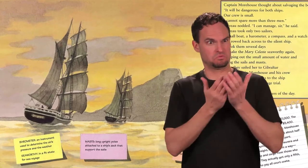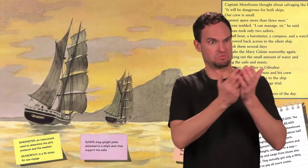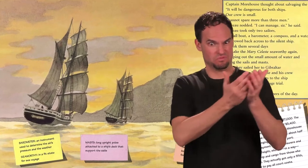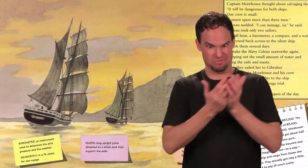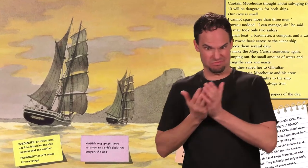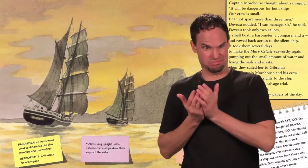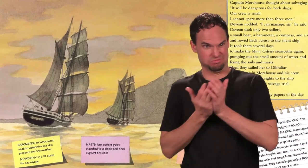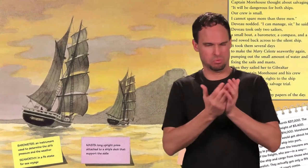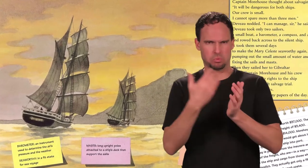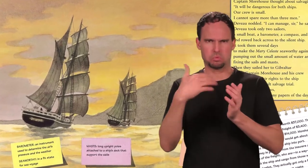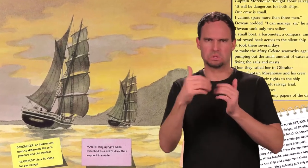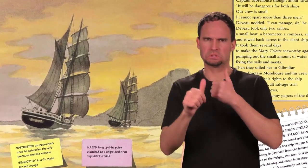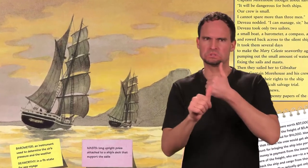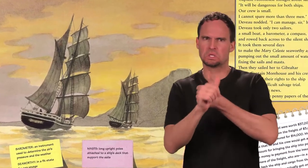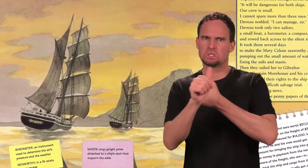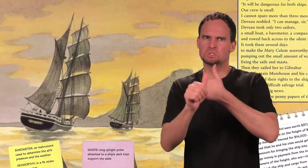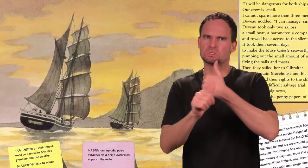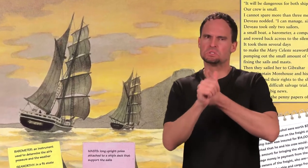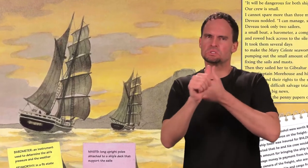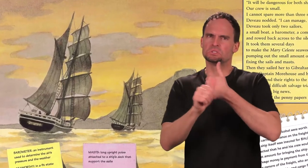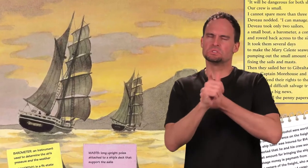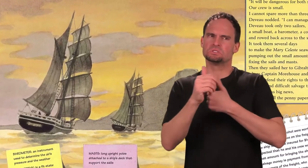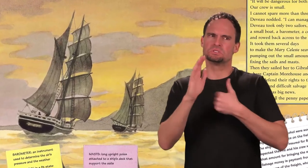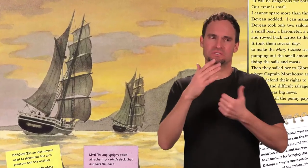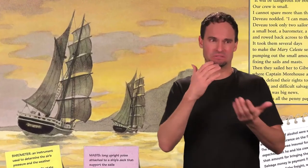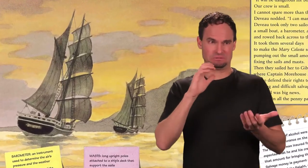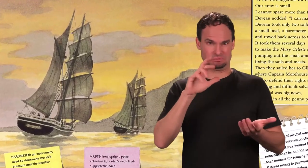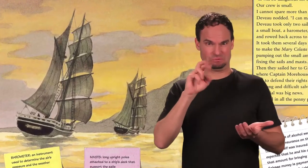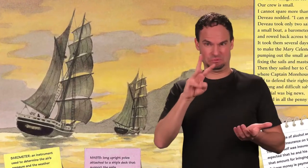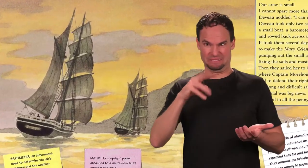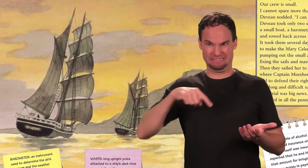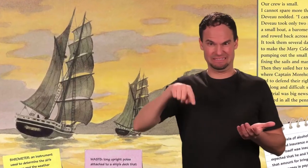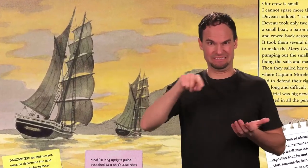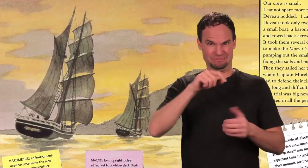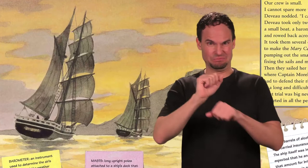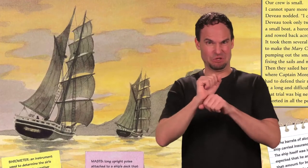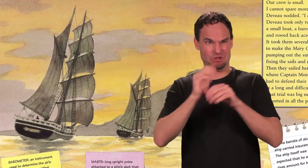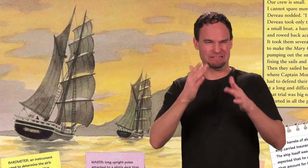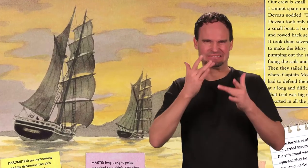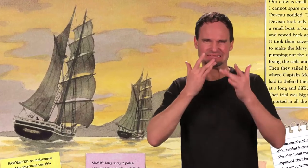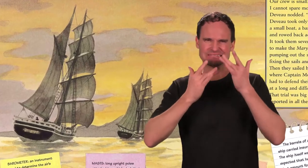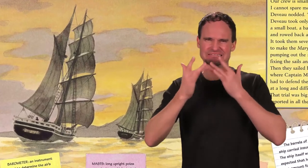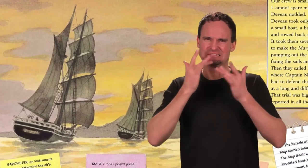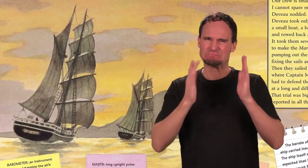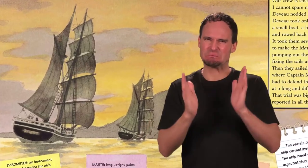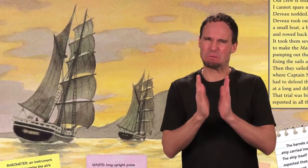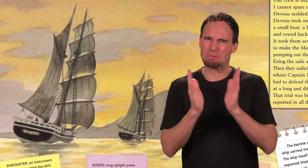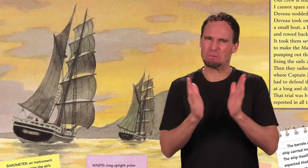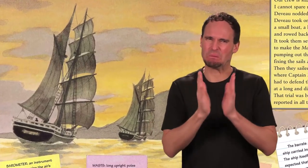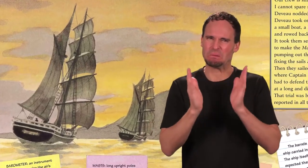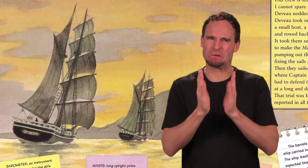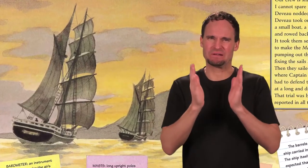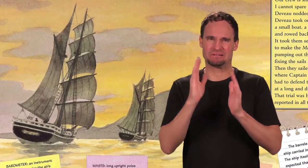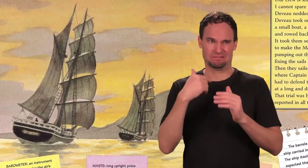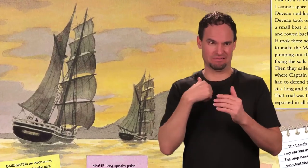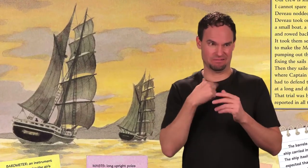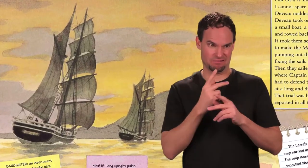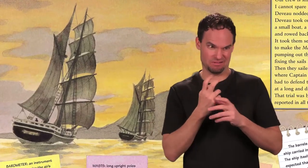salvaging the boat. It will be dangerous for both ships. Our crew is small. I cannot spare more than three men.